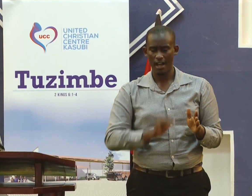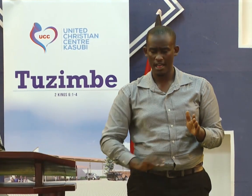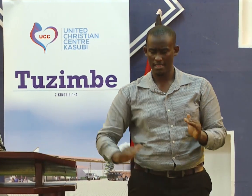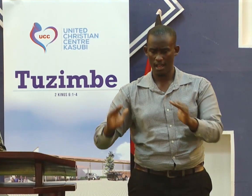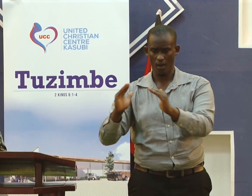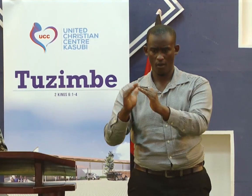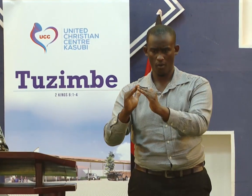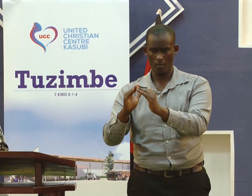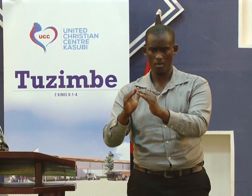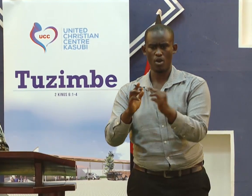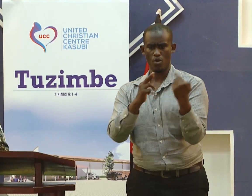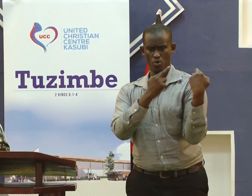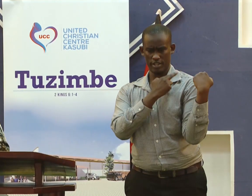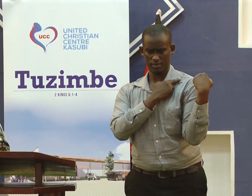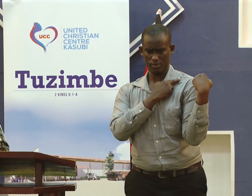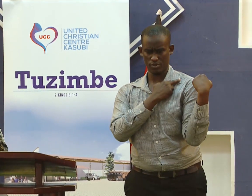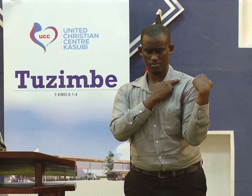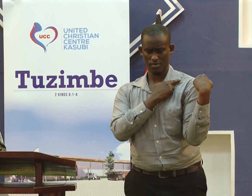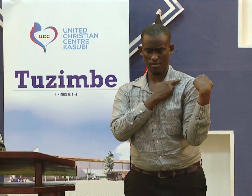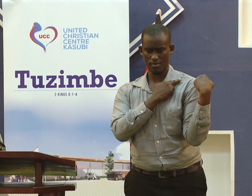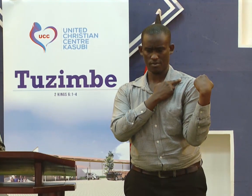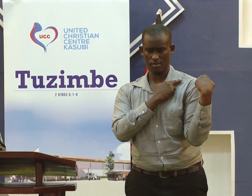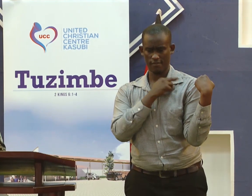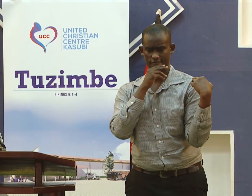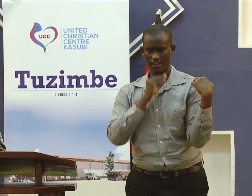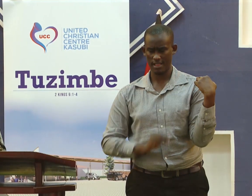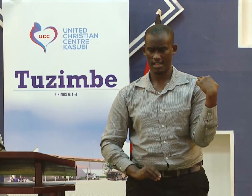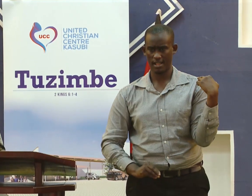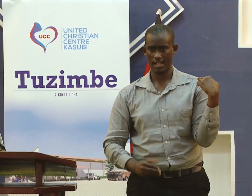It is like a parent or the head of a family at home.